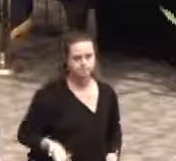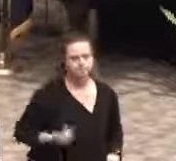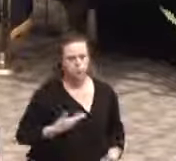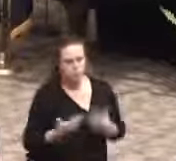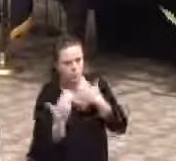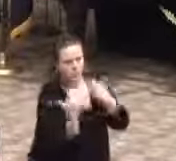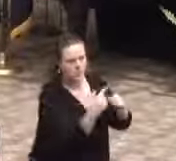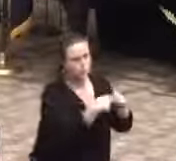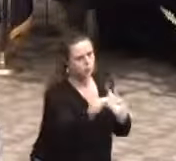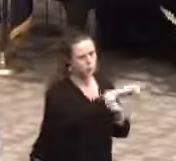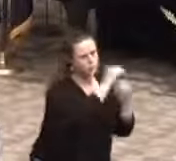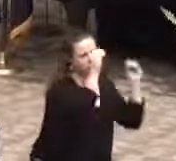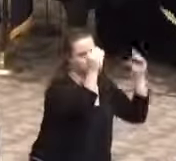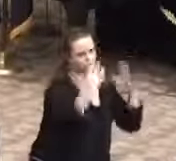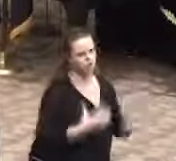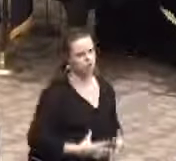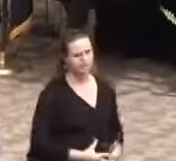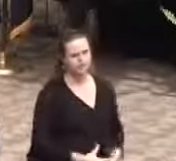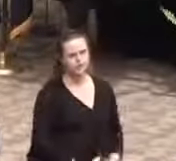our gratitude to you.